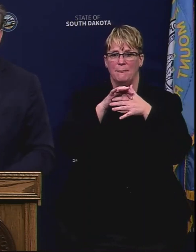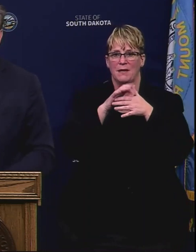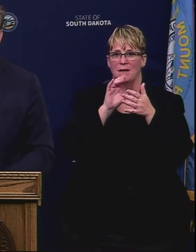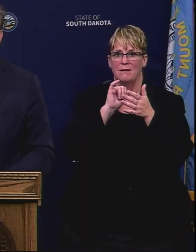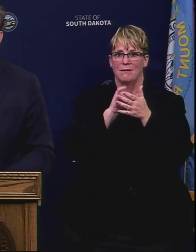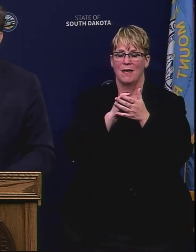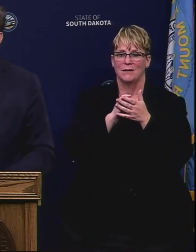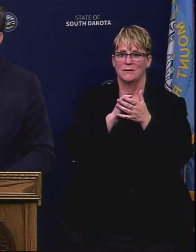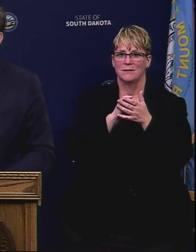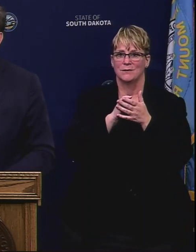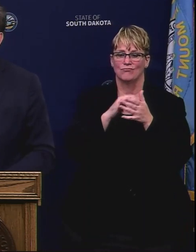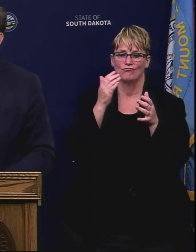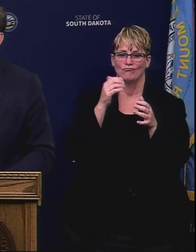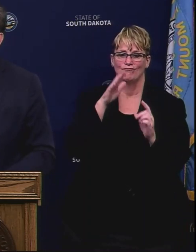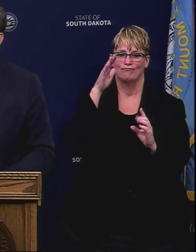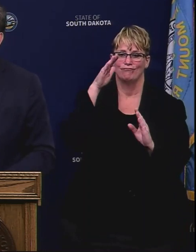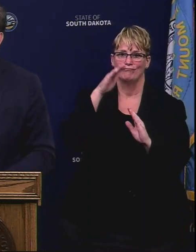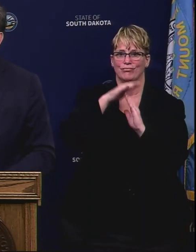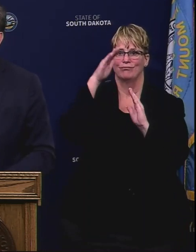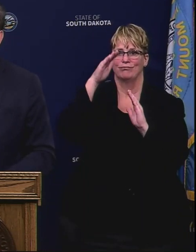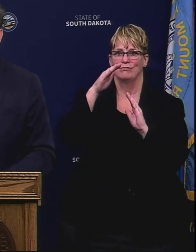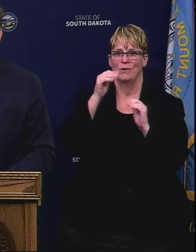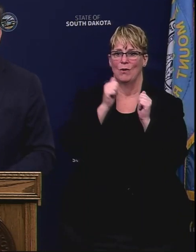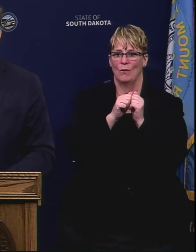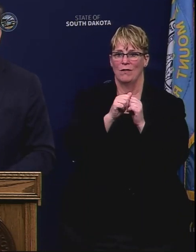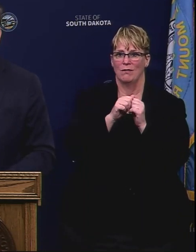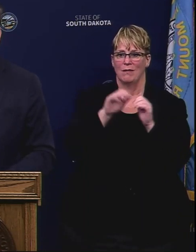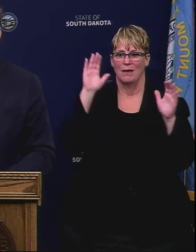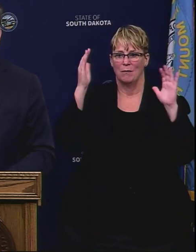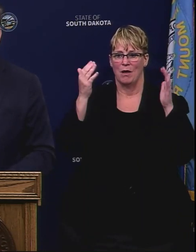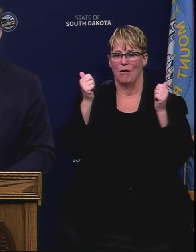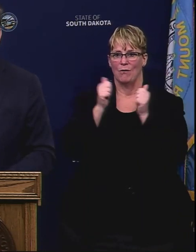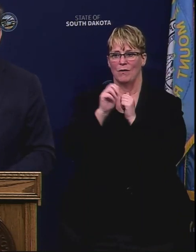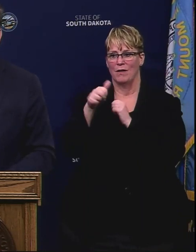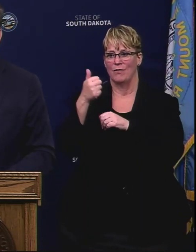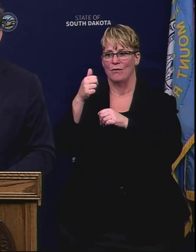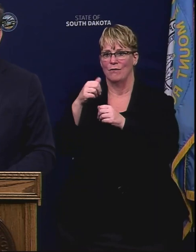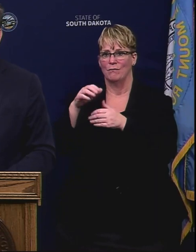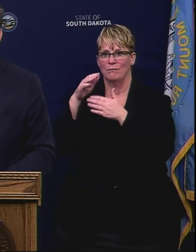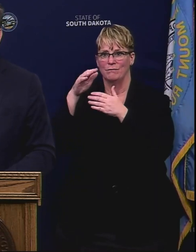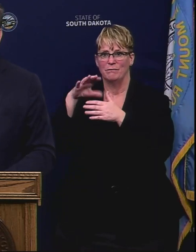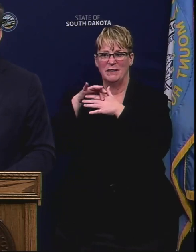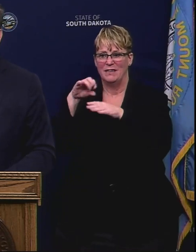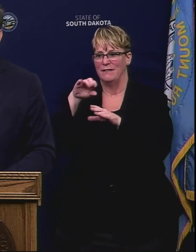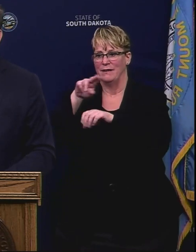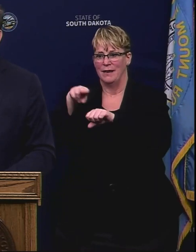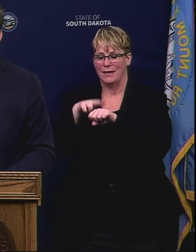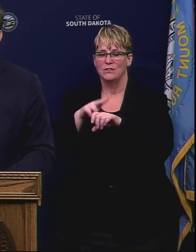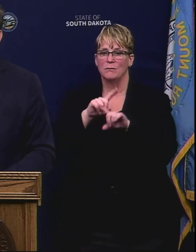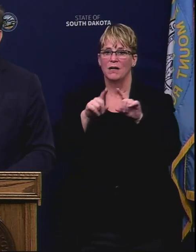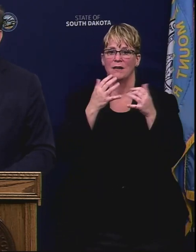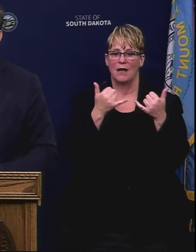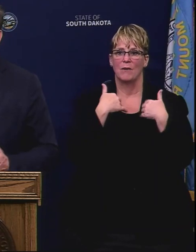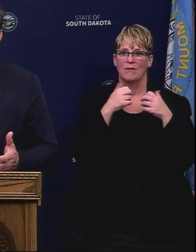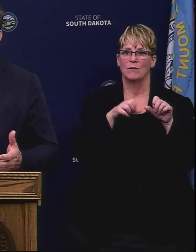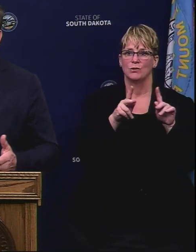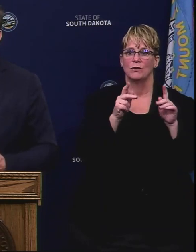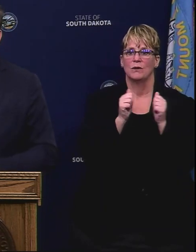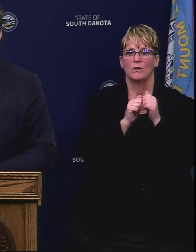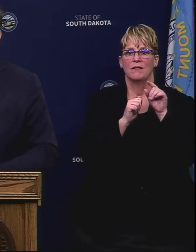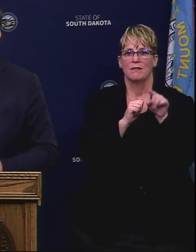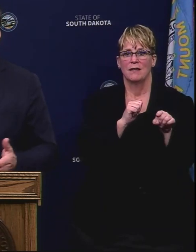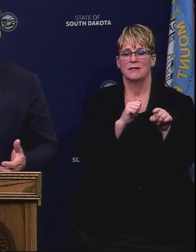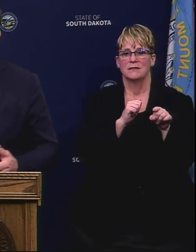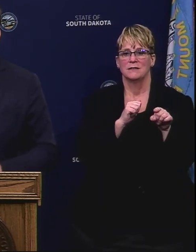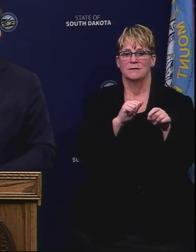superior to any other product in the nation. And I might be a little biased on that. But we have an opportunity now with this